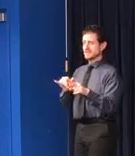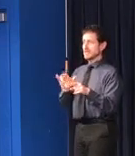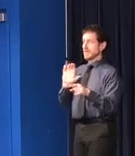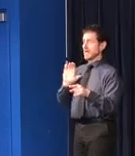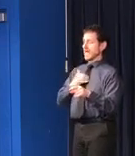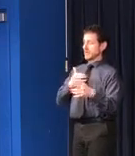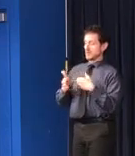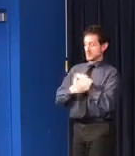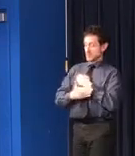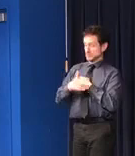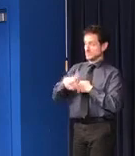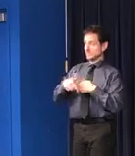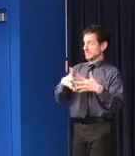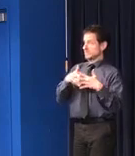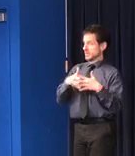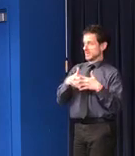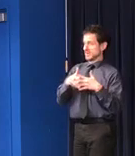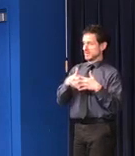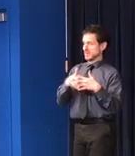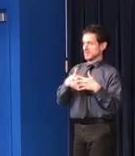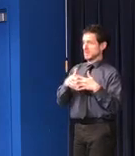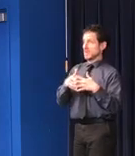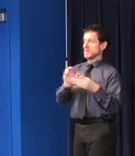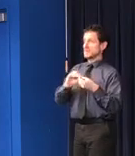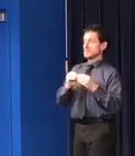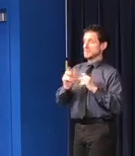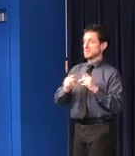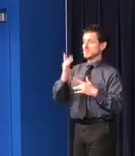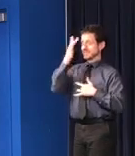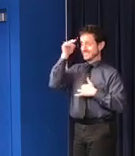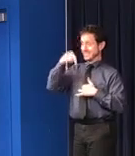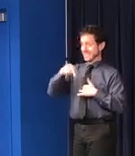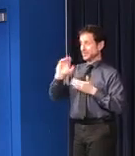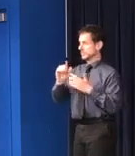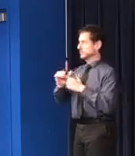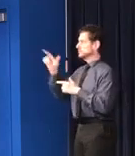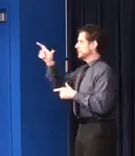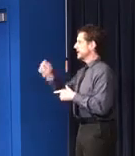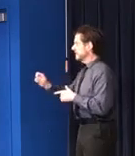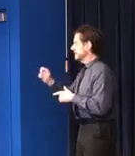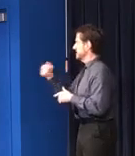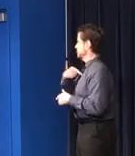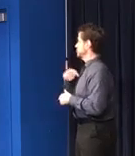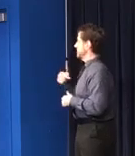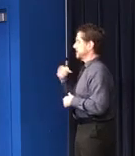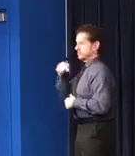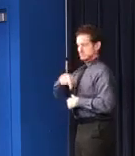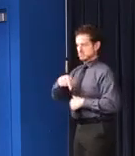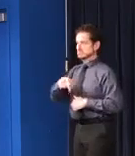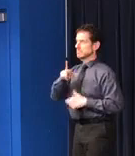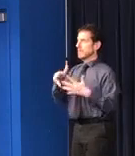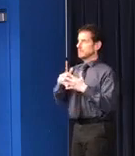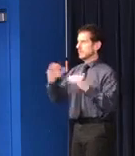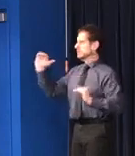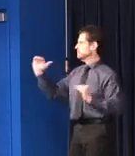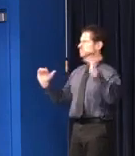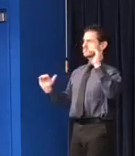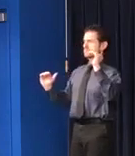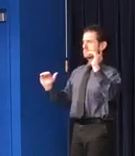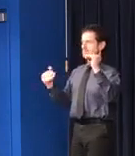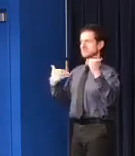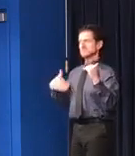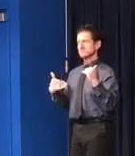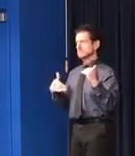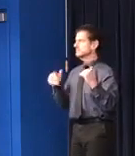China and Italy having the highest number of COVID-19 positive cases. To say that